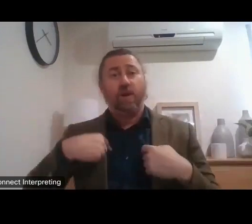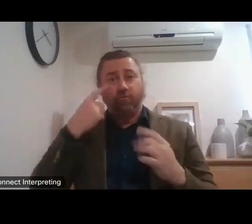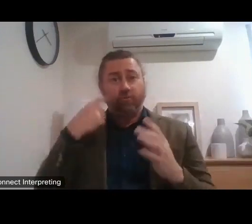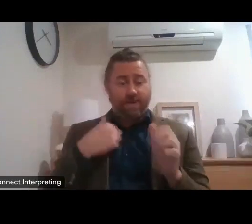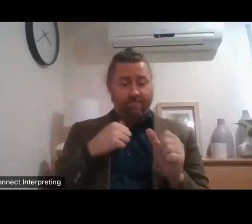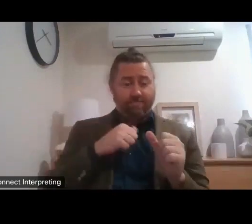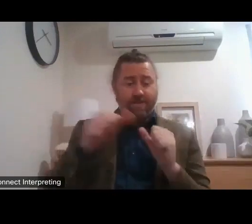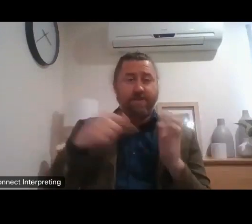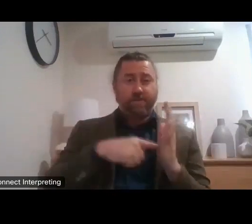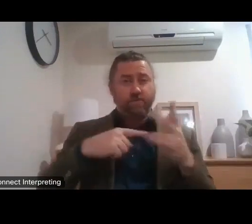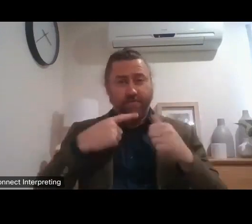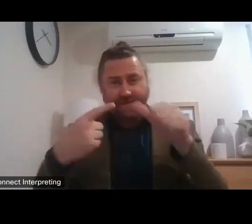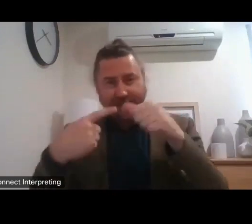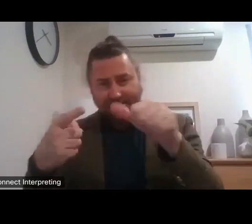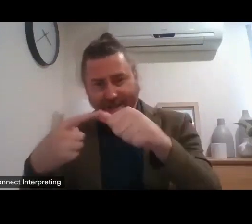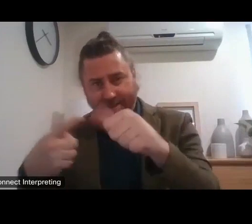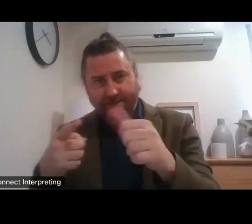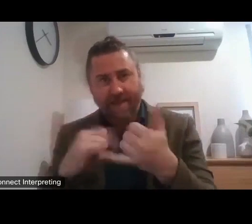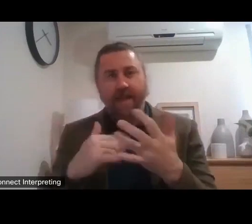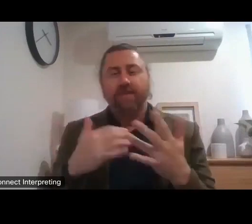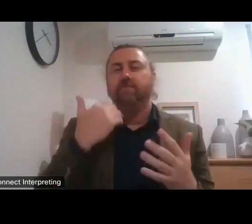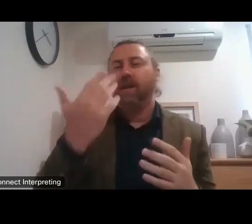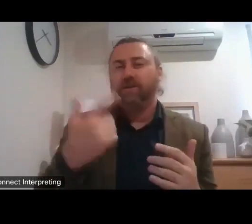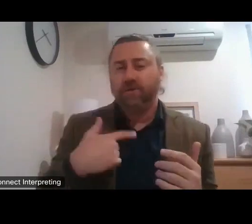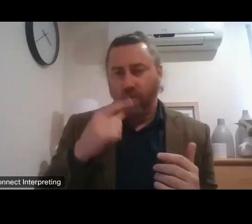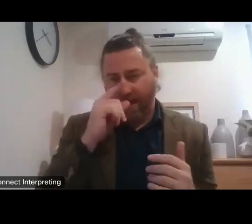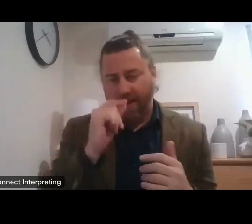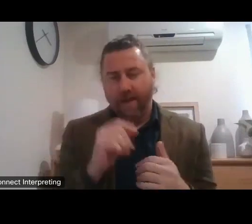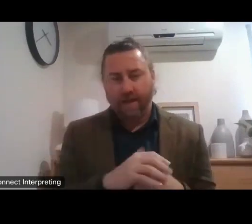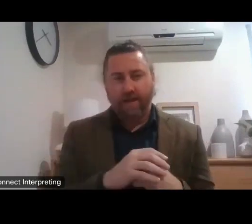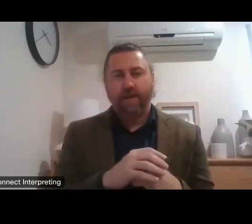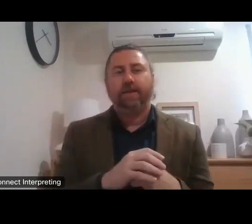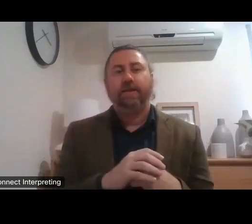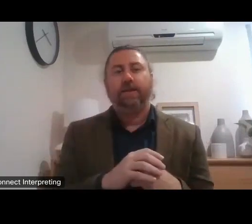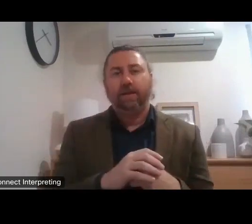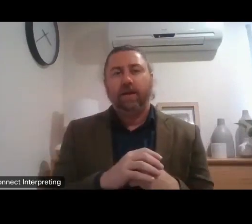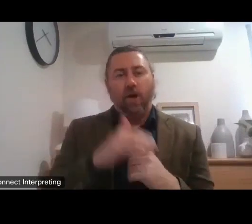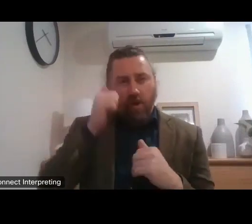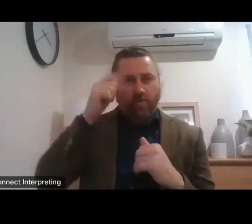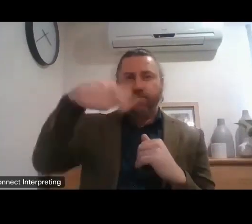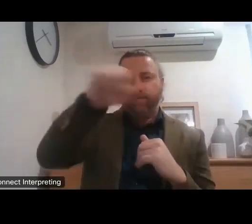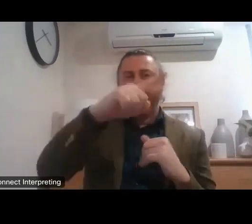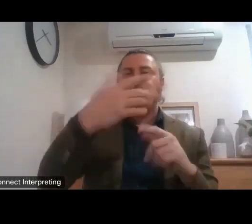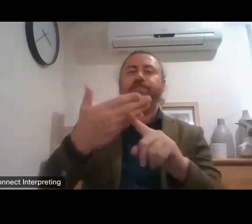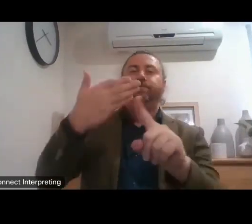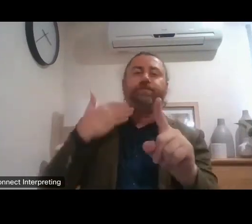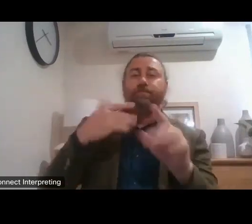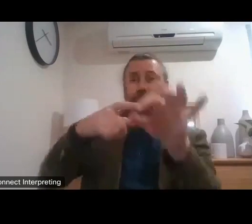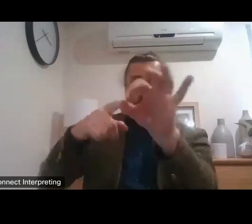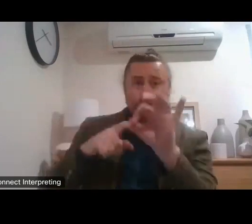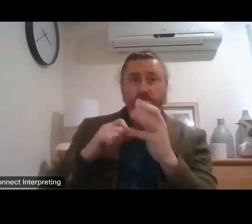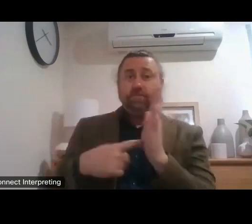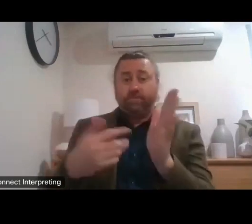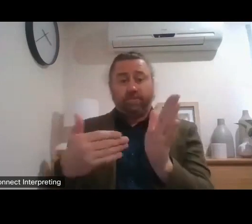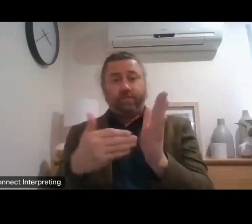through as many as we can from the pre-submitted questions, but also the questions that are coming through from